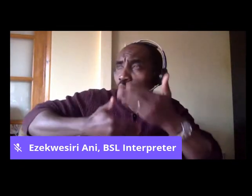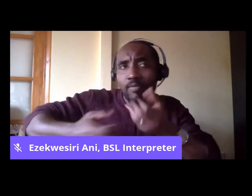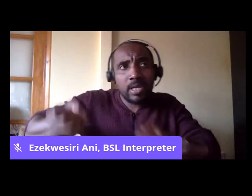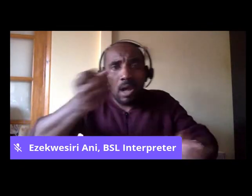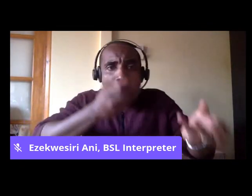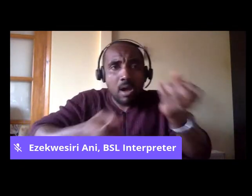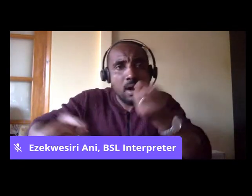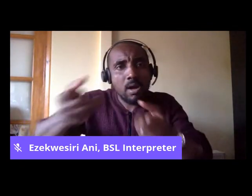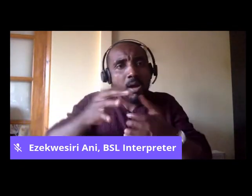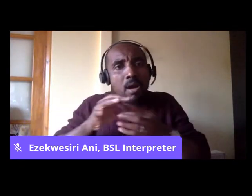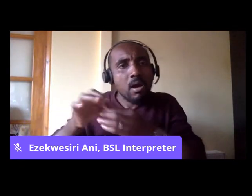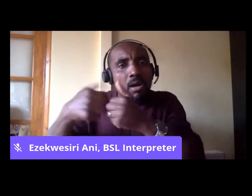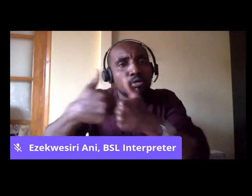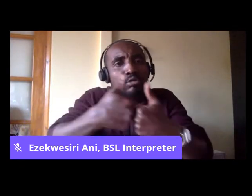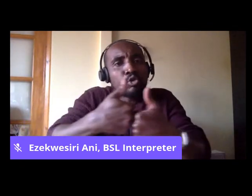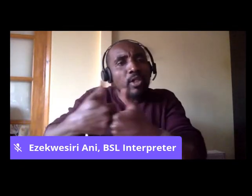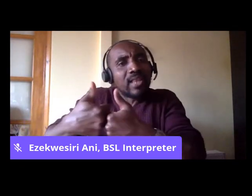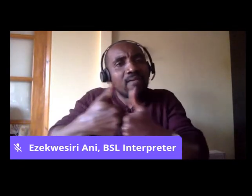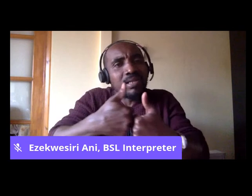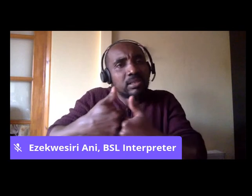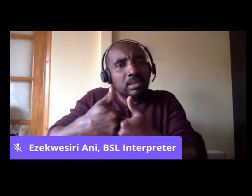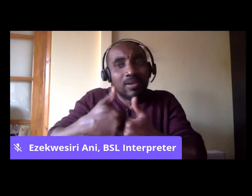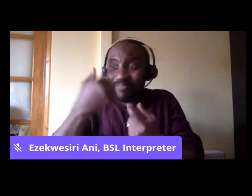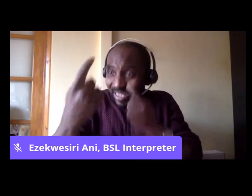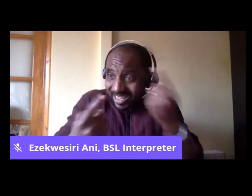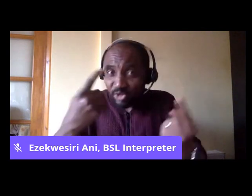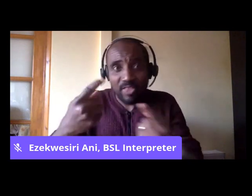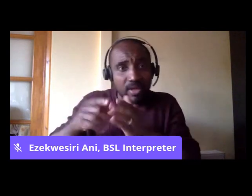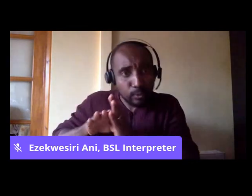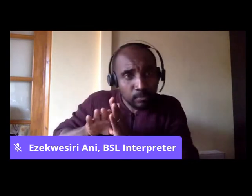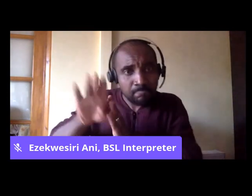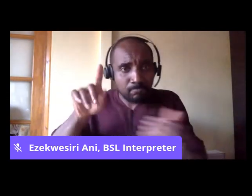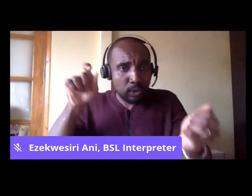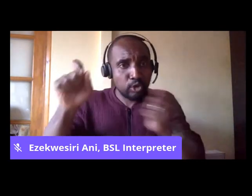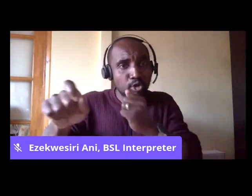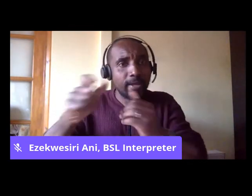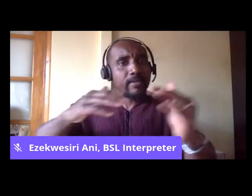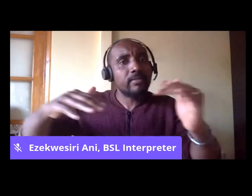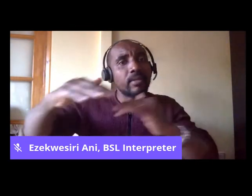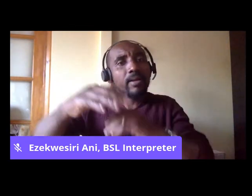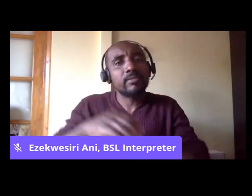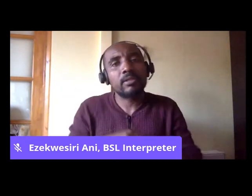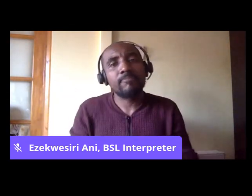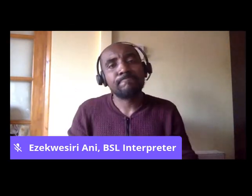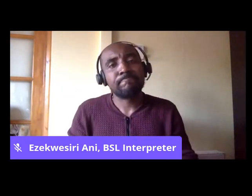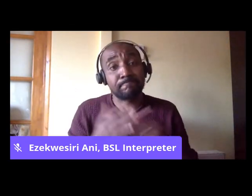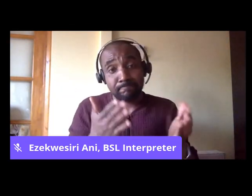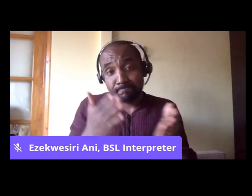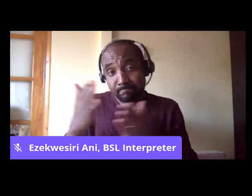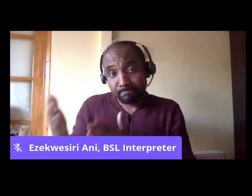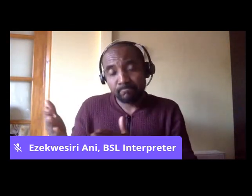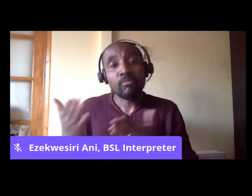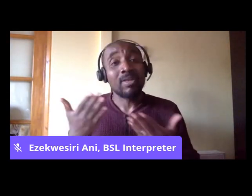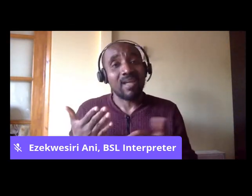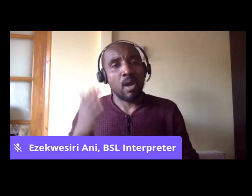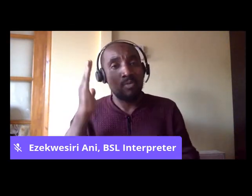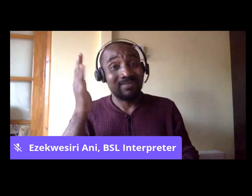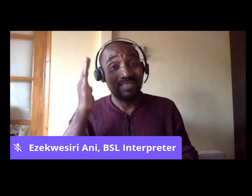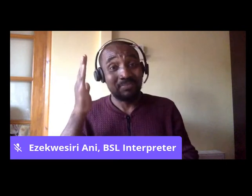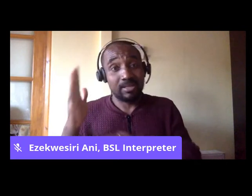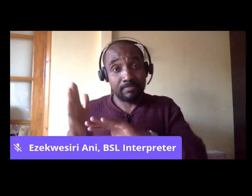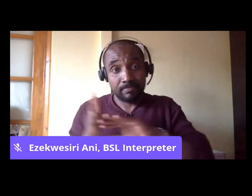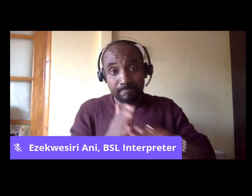means of building solidarity amongst each other. So this brings us to an end as far as